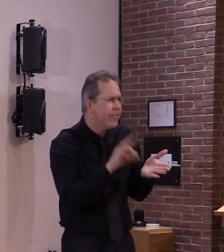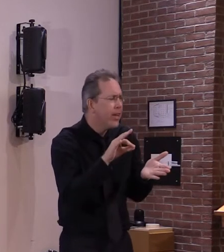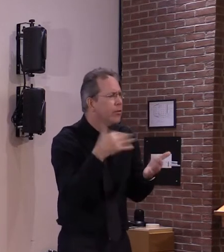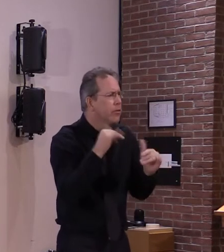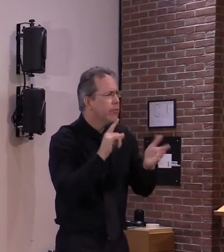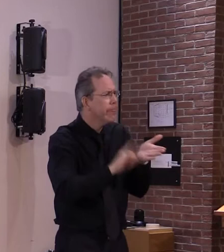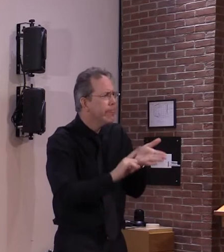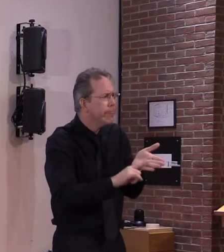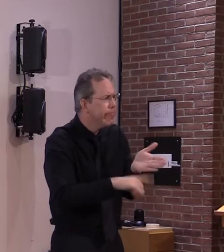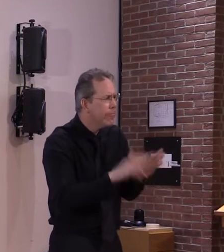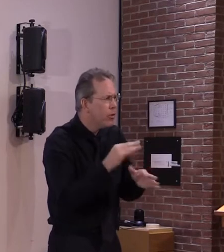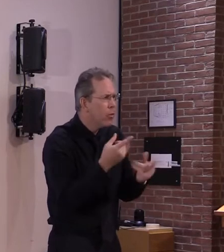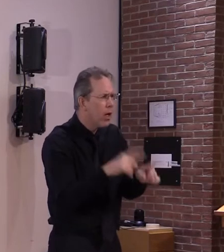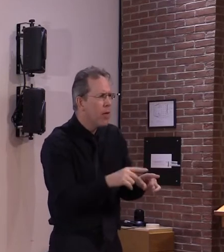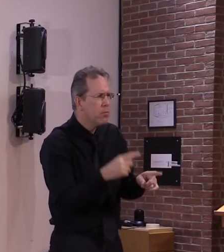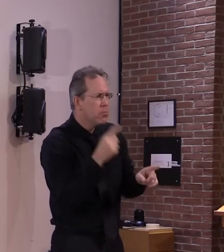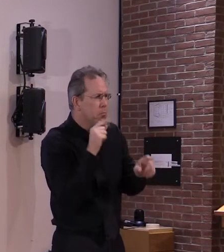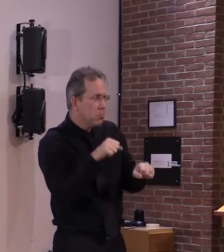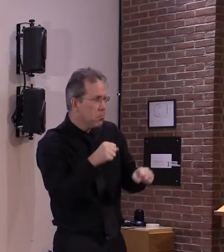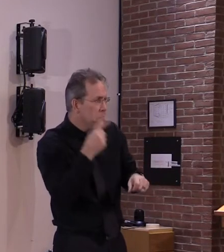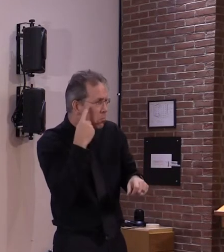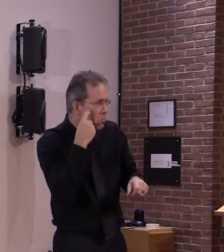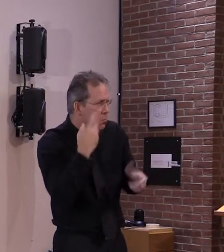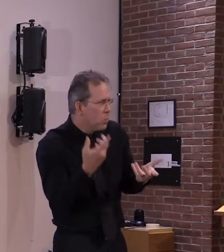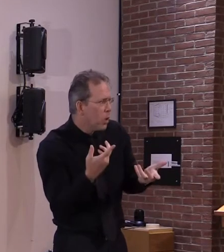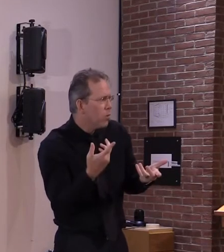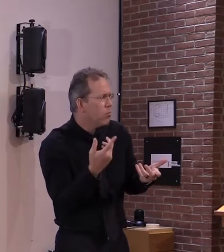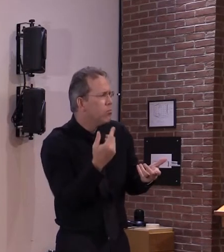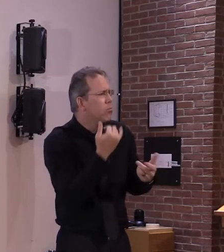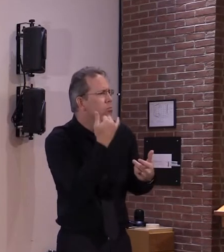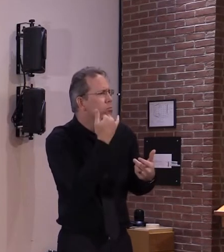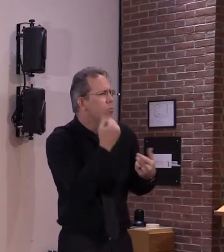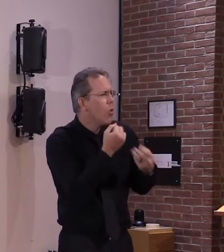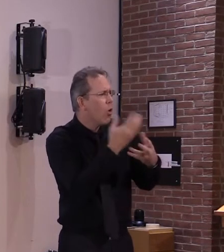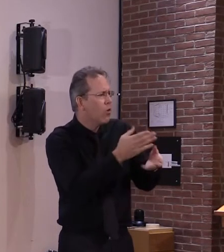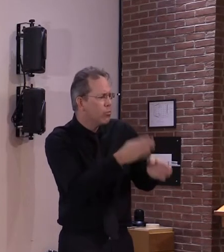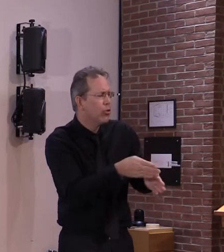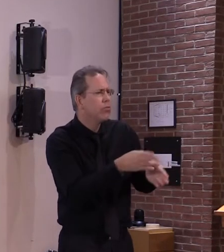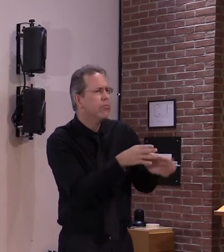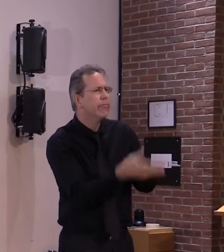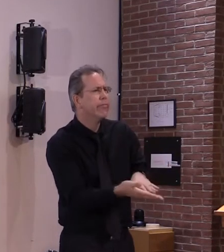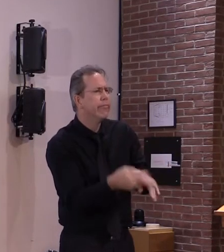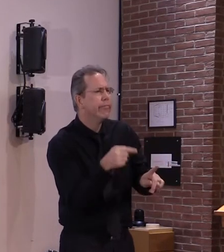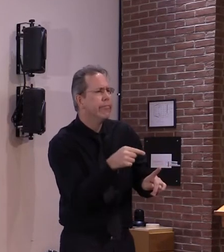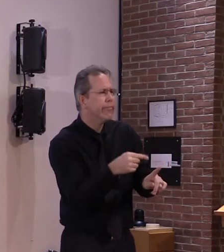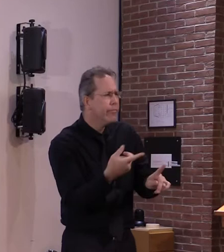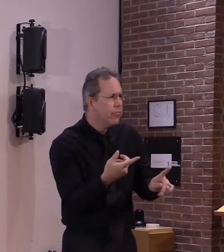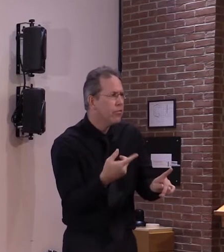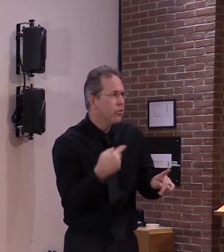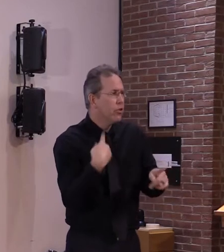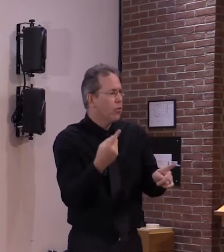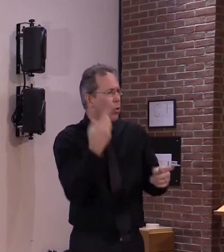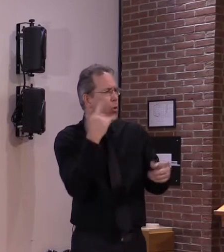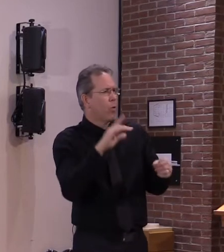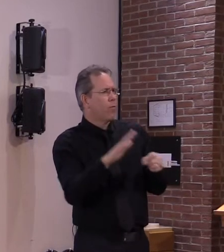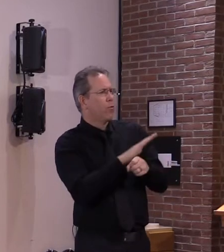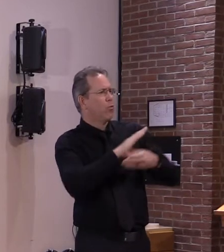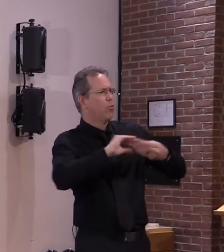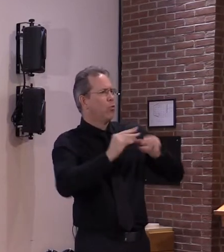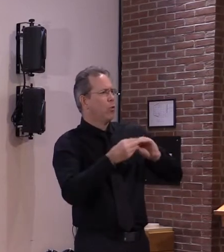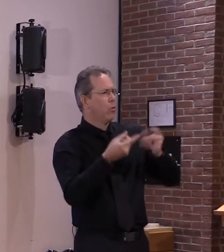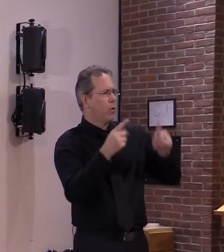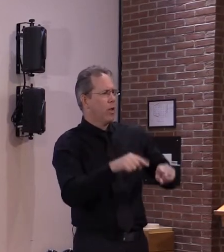possible to find out what was the cause of death there so there's no updates even uh other than what i just said